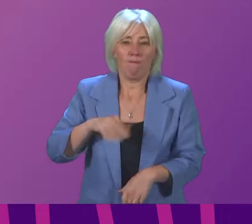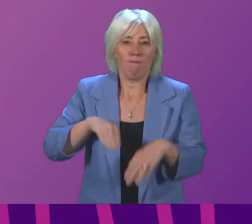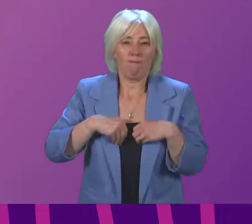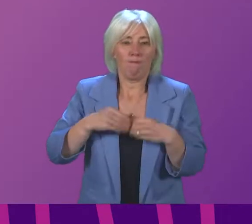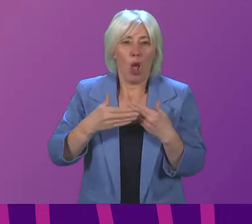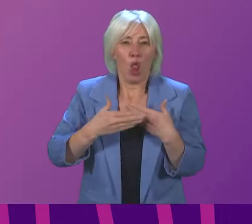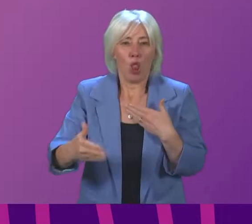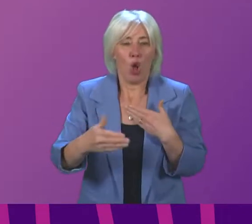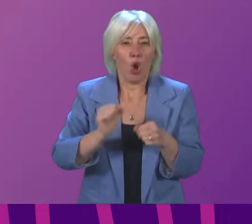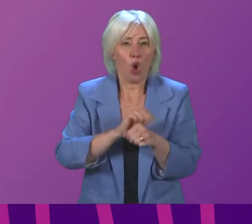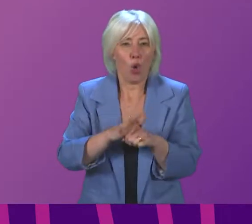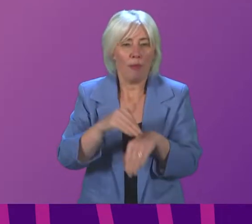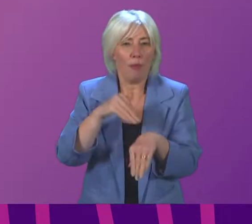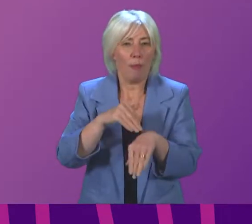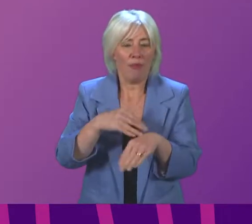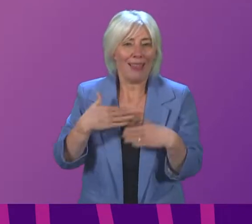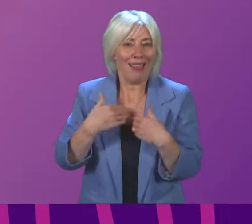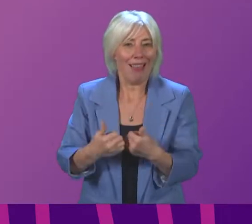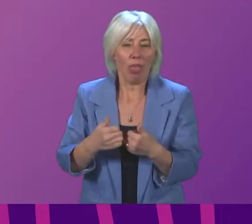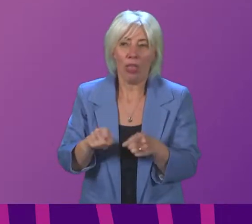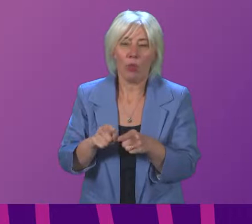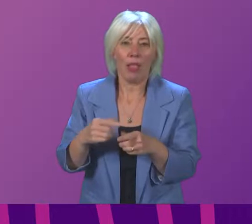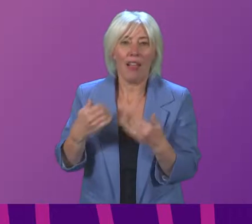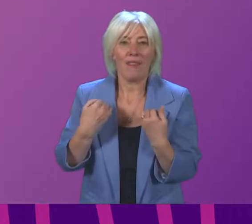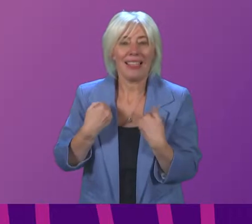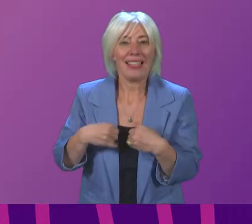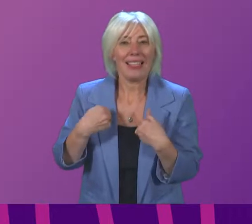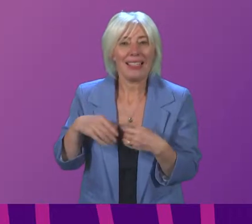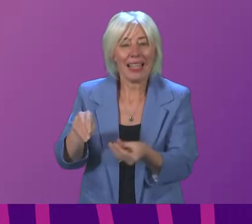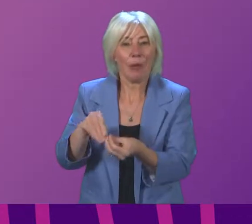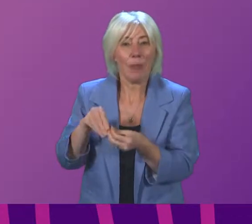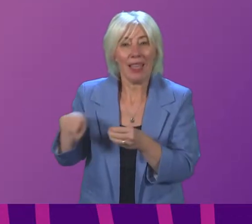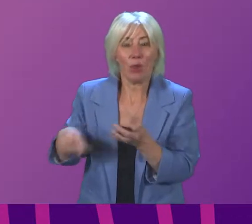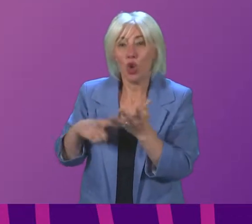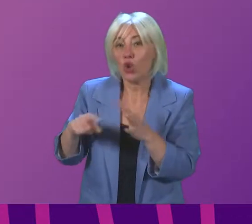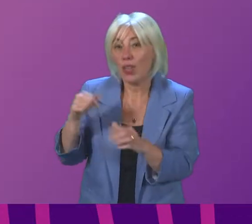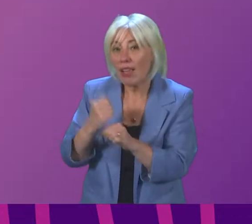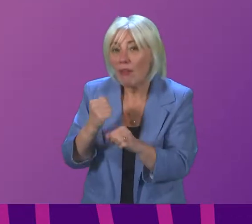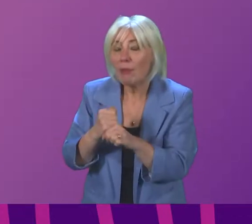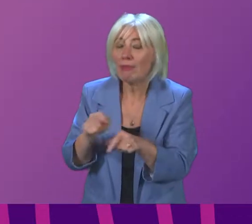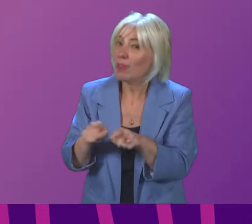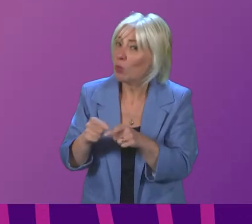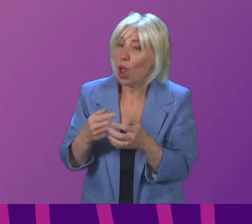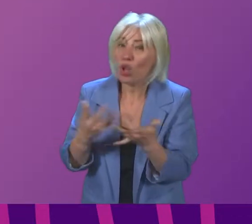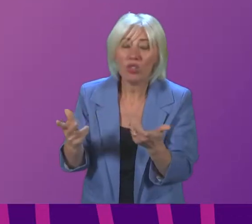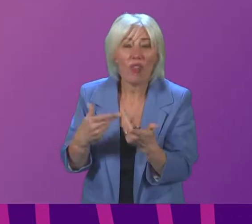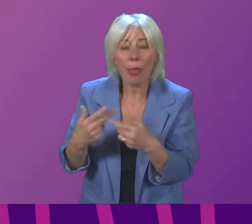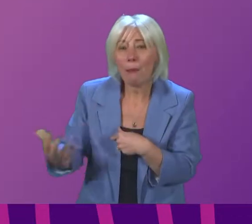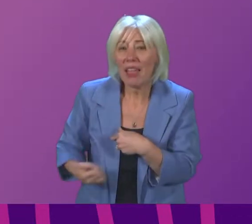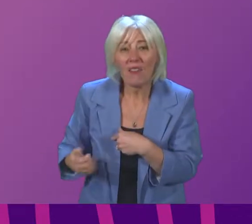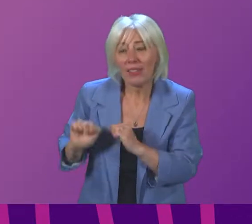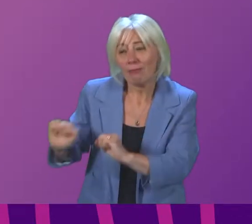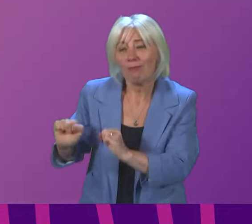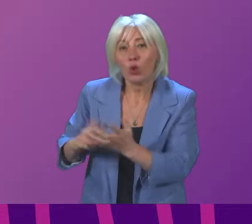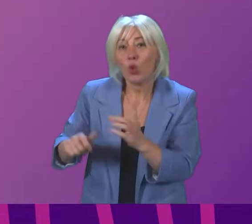implications from that that might affect their ability to work sickness pay is obviously reserved to the UK Government and much of the benefit system is still reserved to the UK Government so there